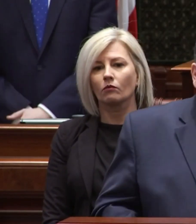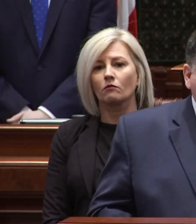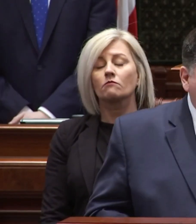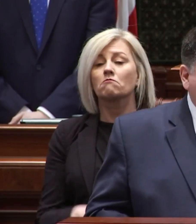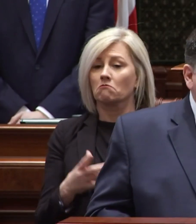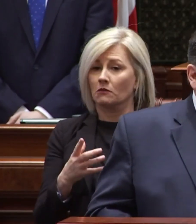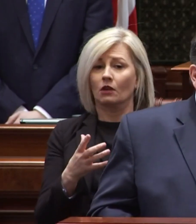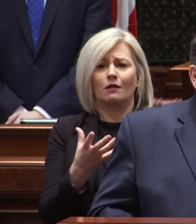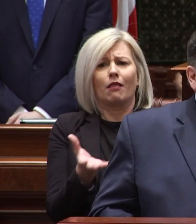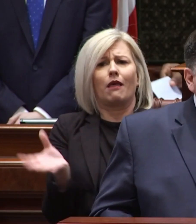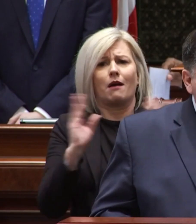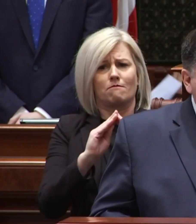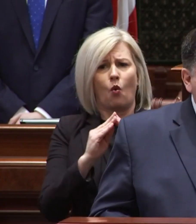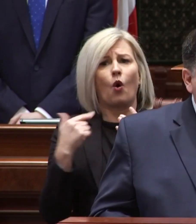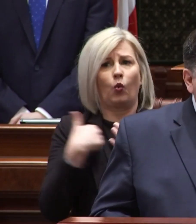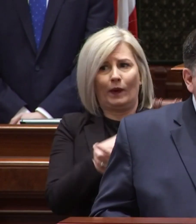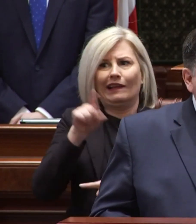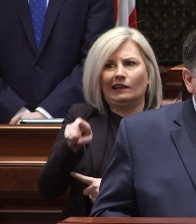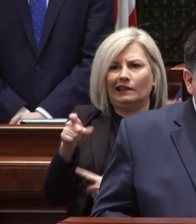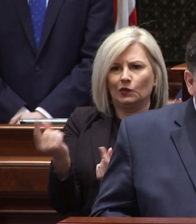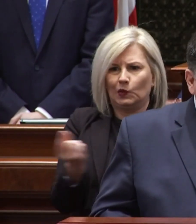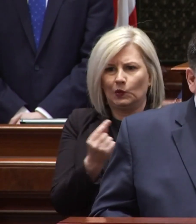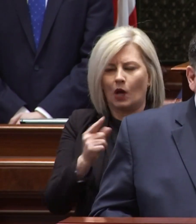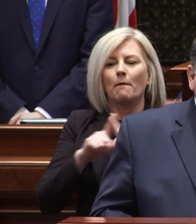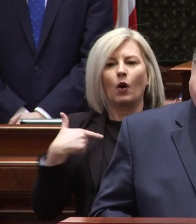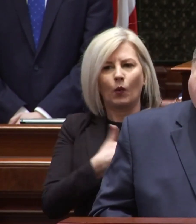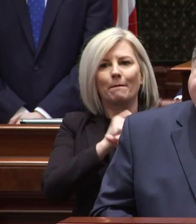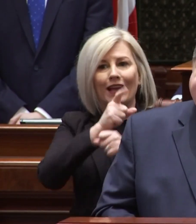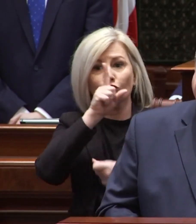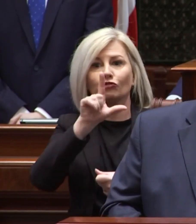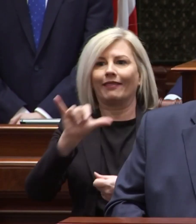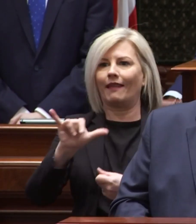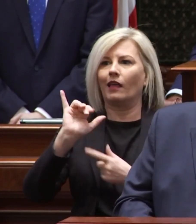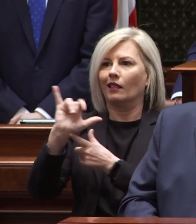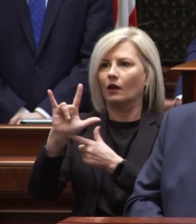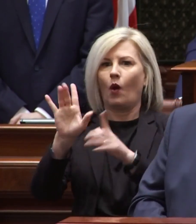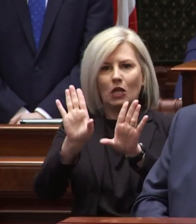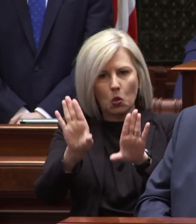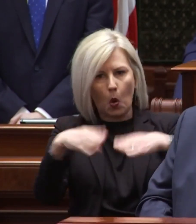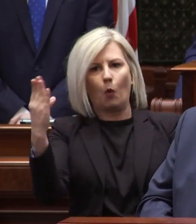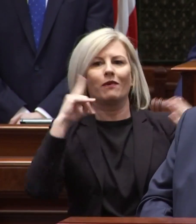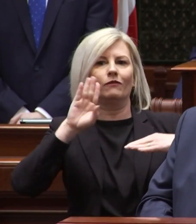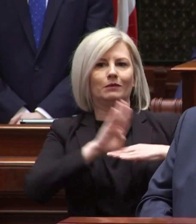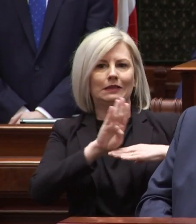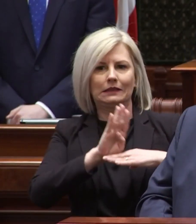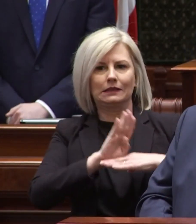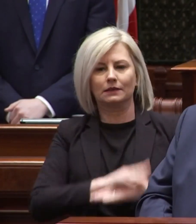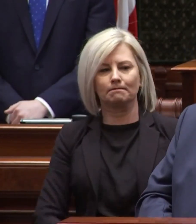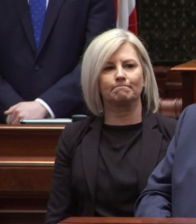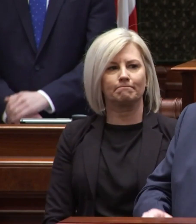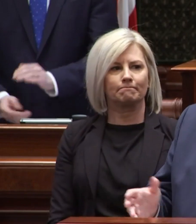there is much more to do but we are ensuring that illinois is open for business